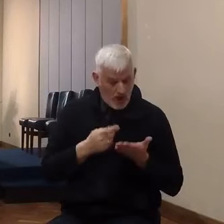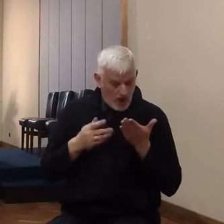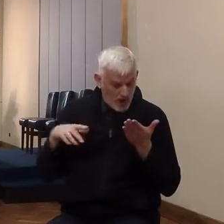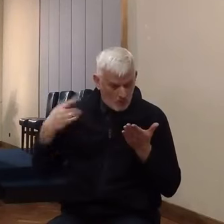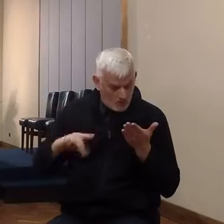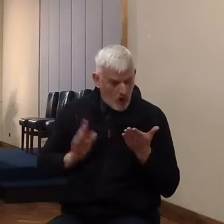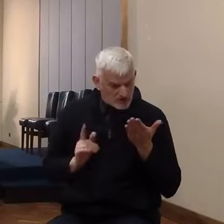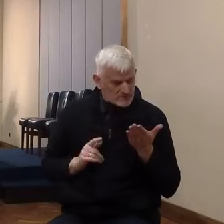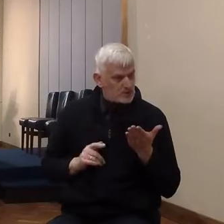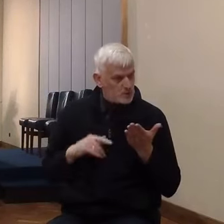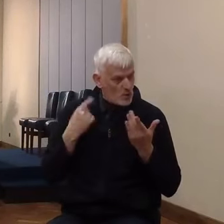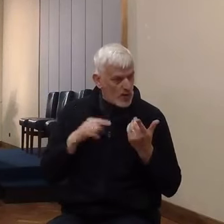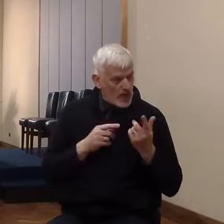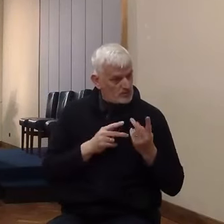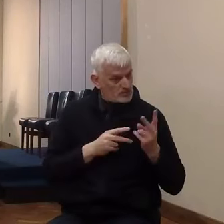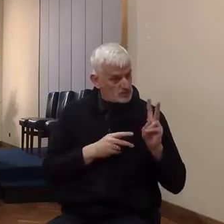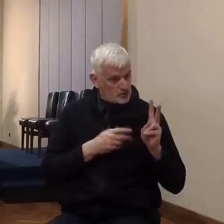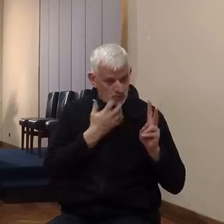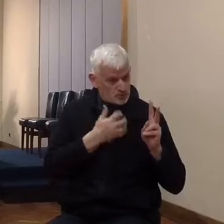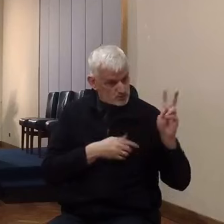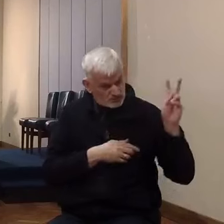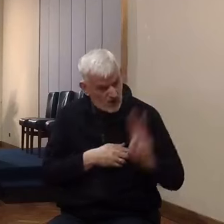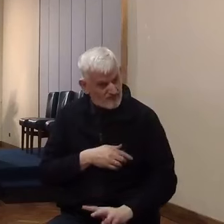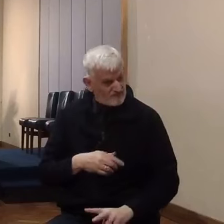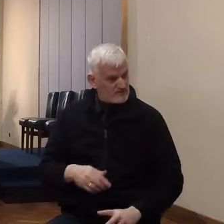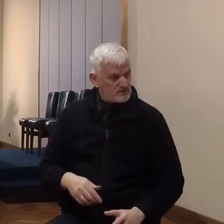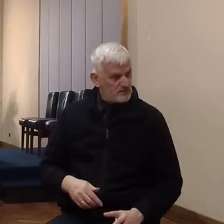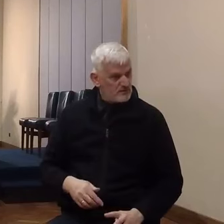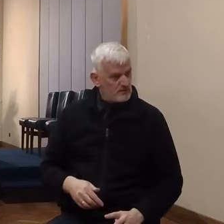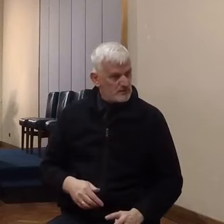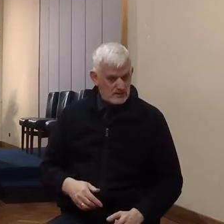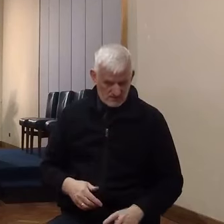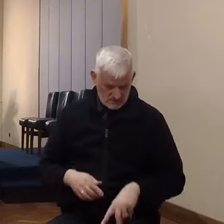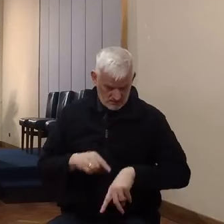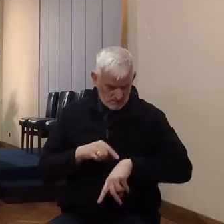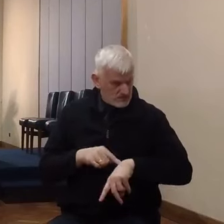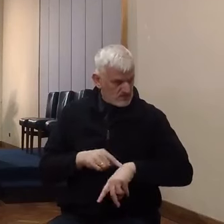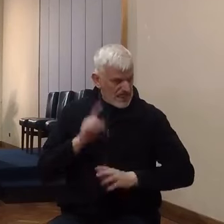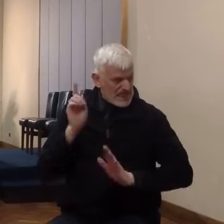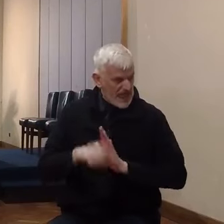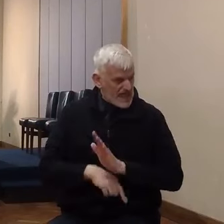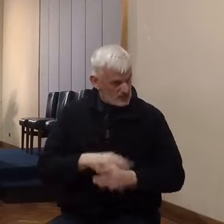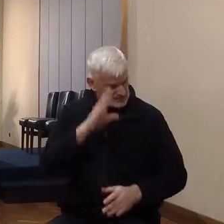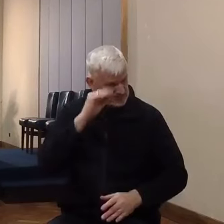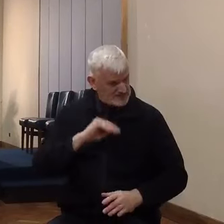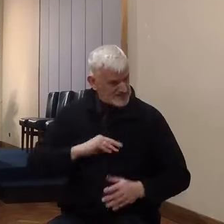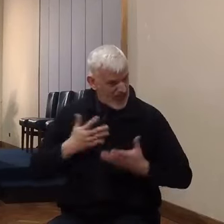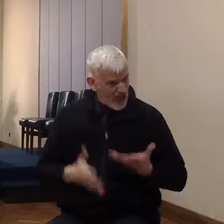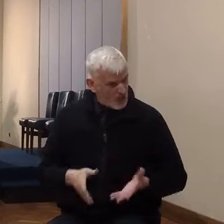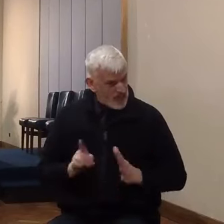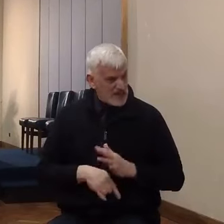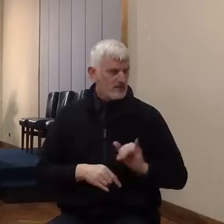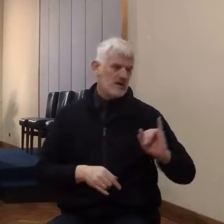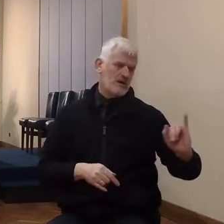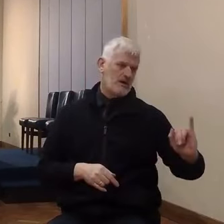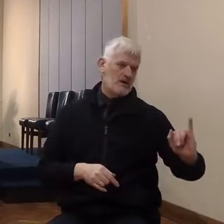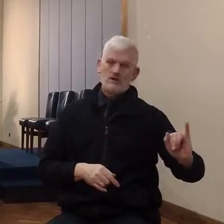We've let someone in and we've only just heard about it after all this time. These men had found their way to Rehab's house,